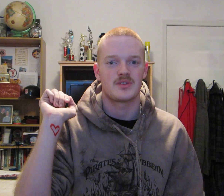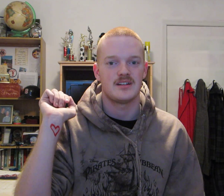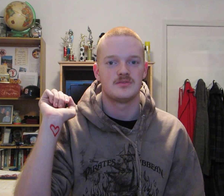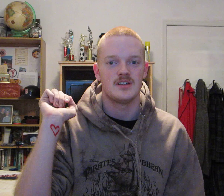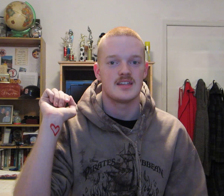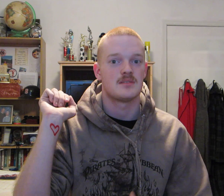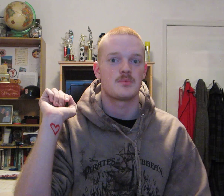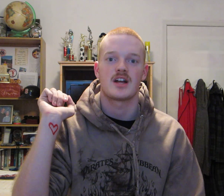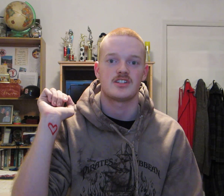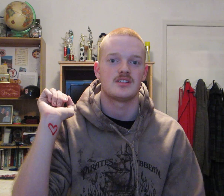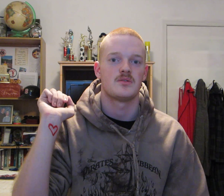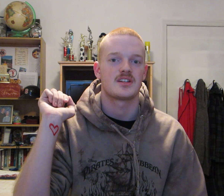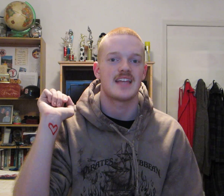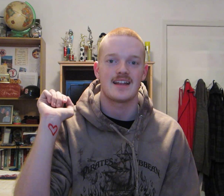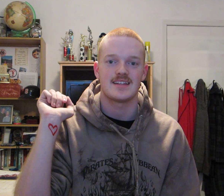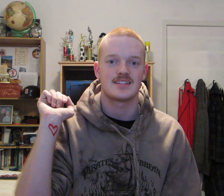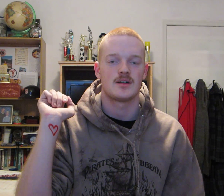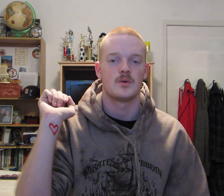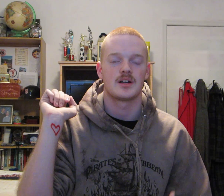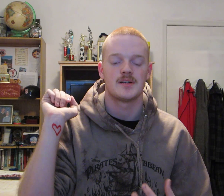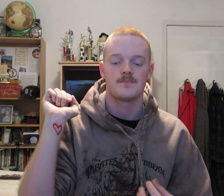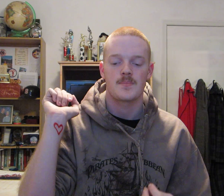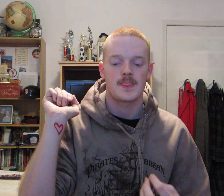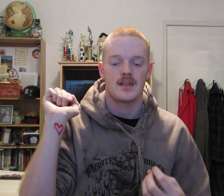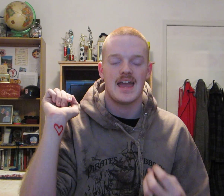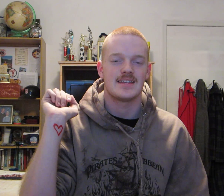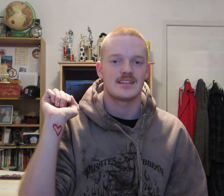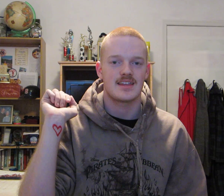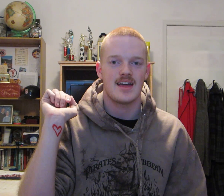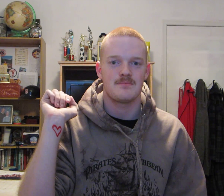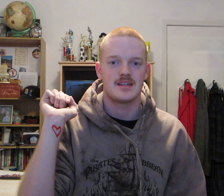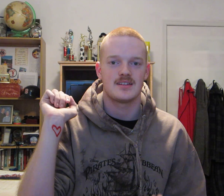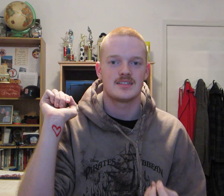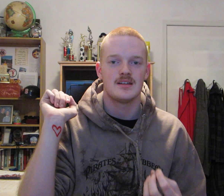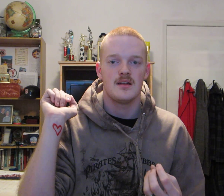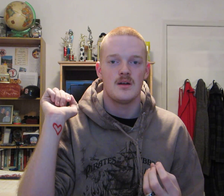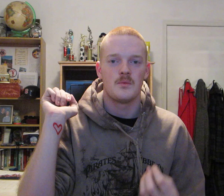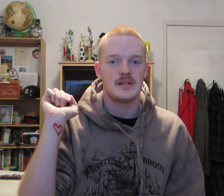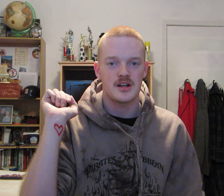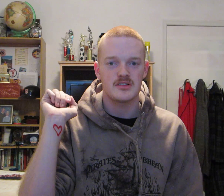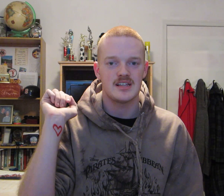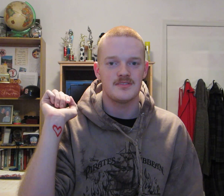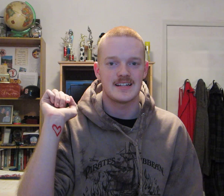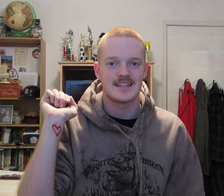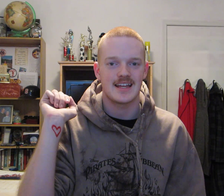rid of some depression or sadness or anything like that, because when you hurt yourself in a negative